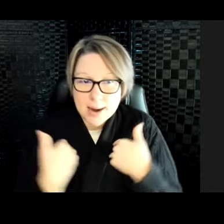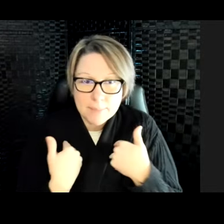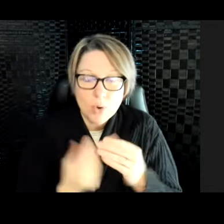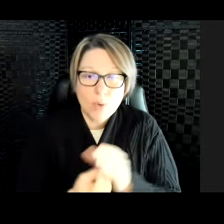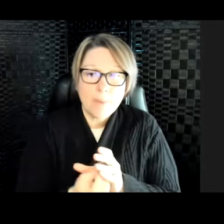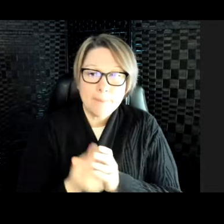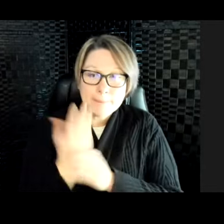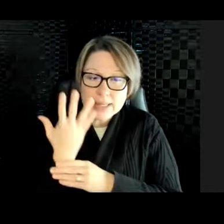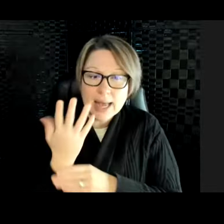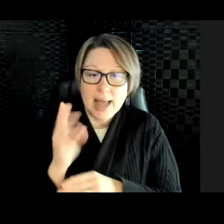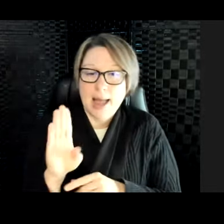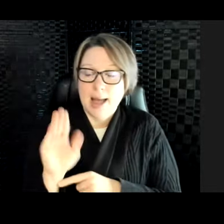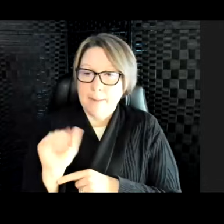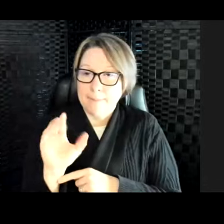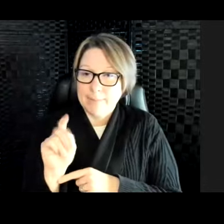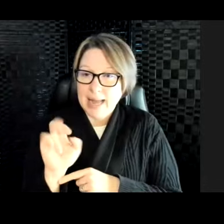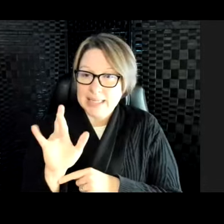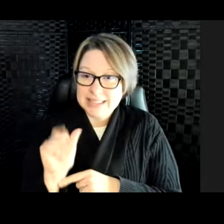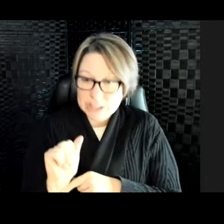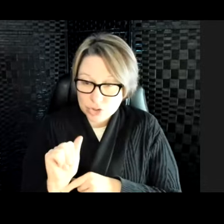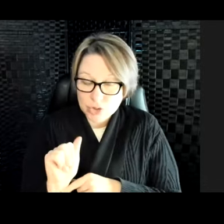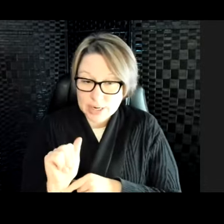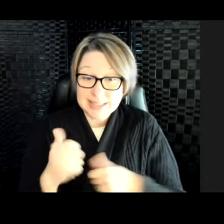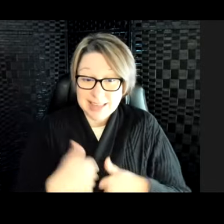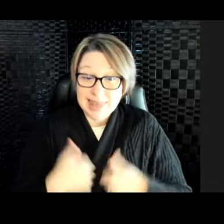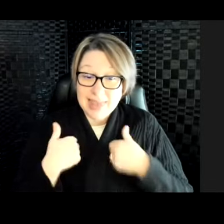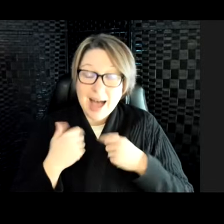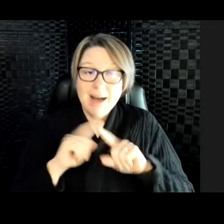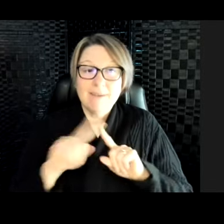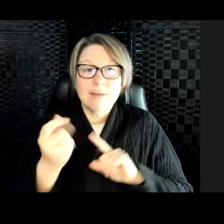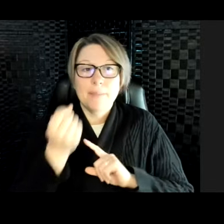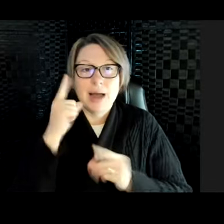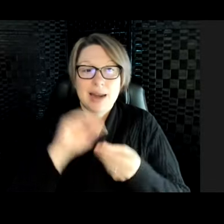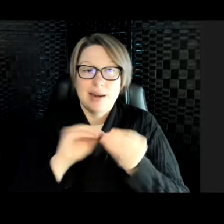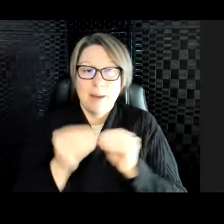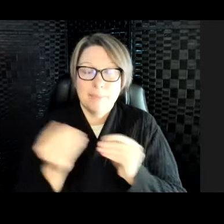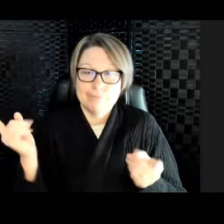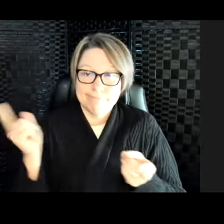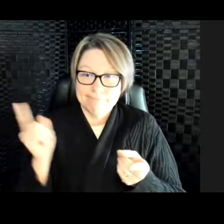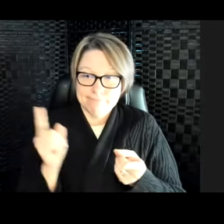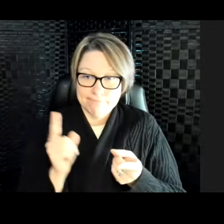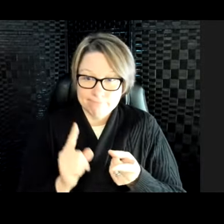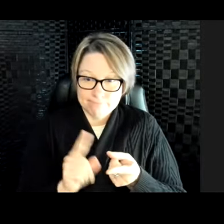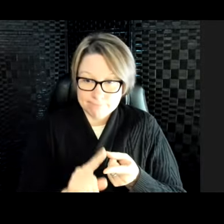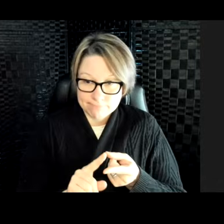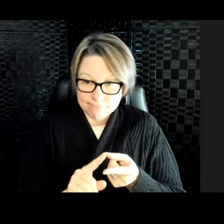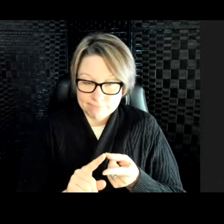that is going down in numbers. There are fewer of them today than there used to be.